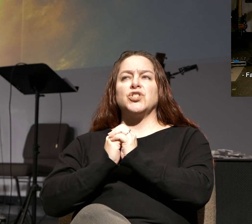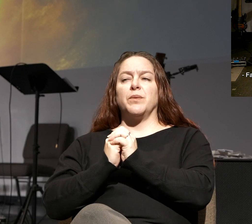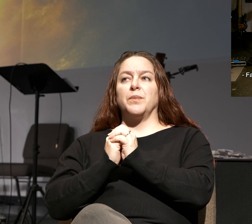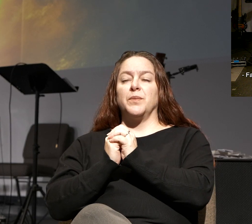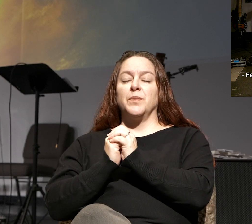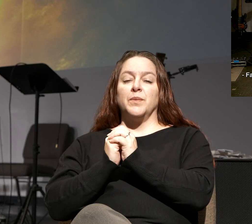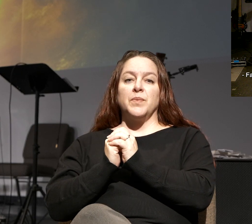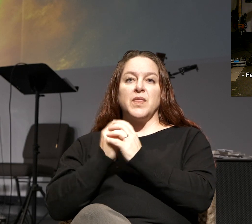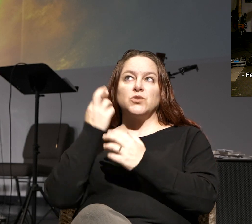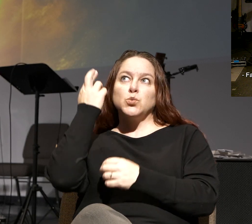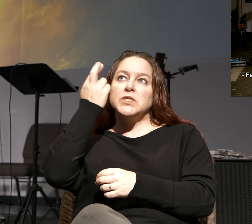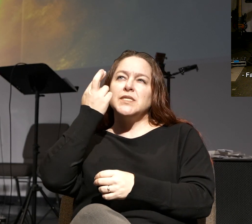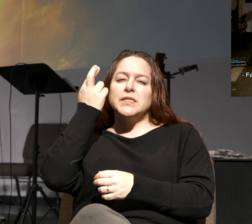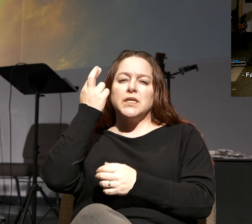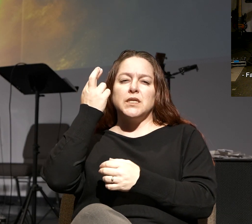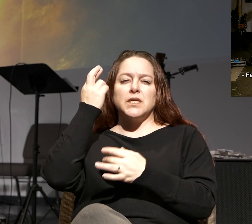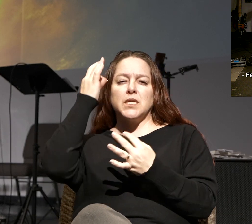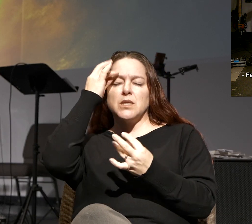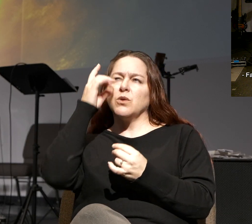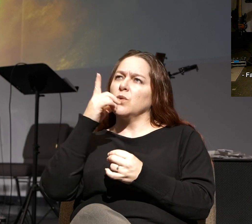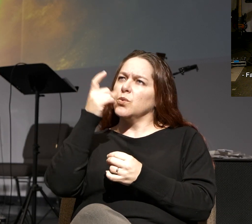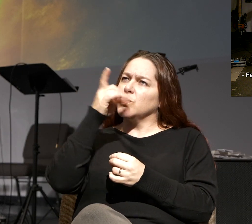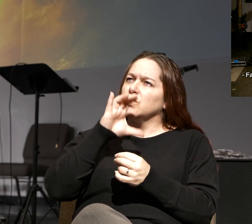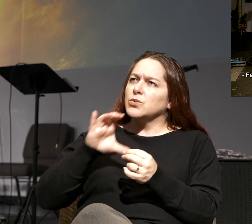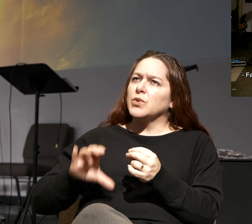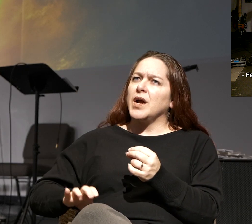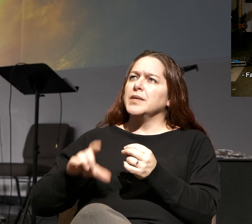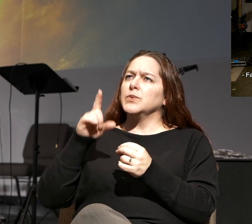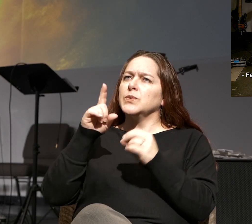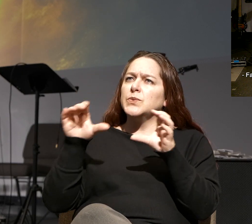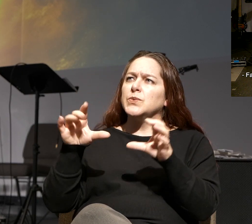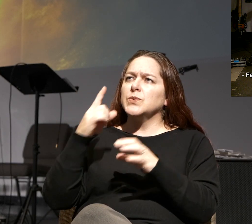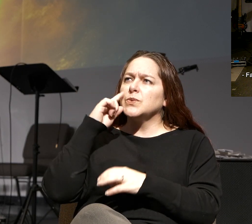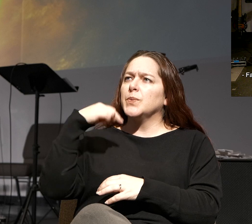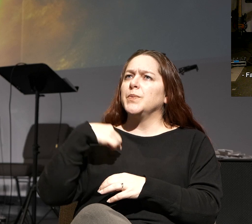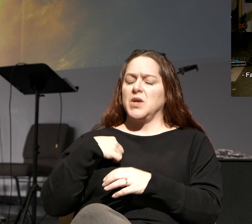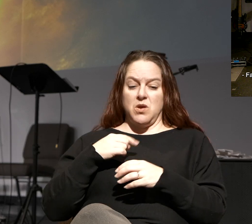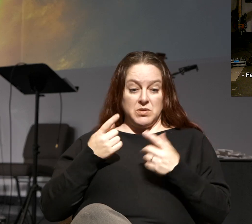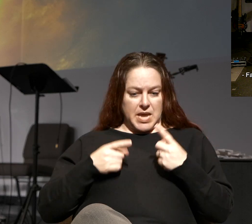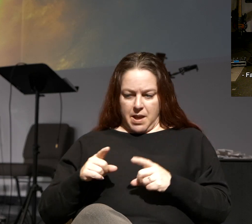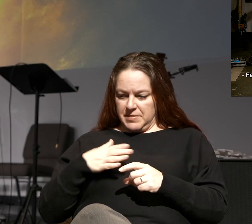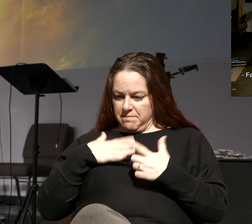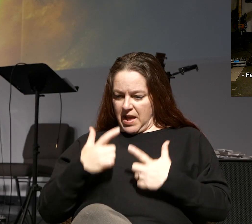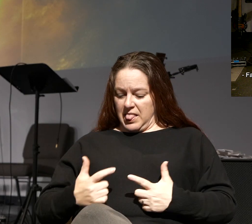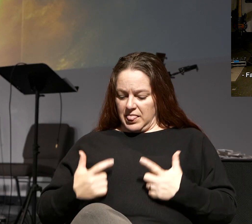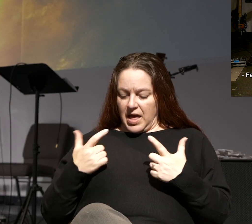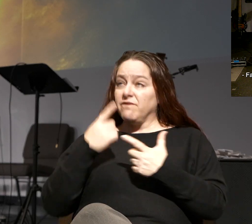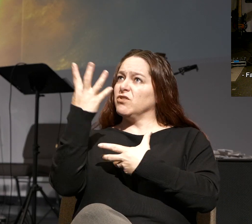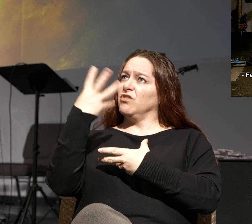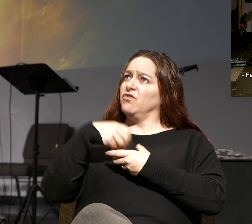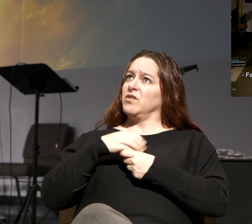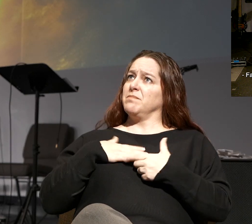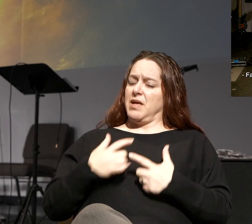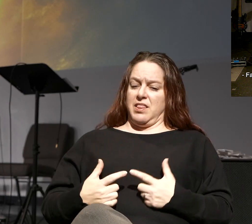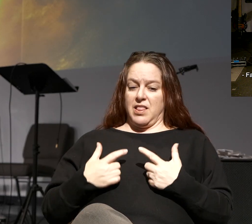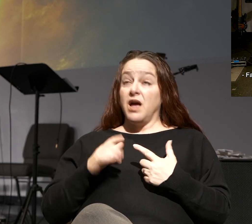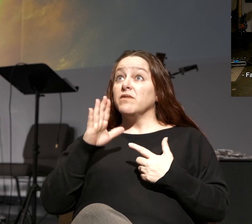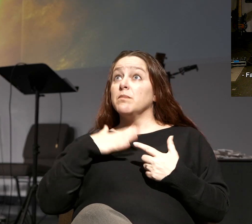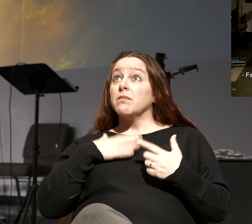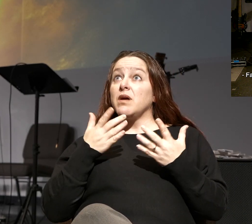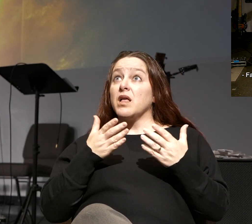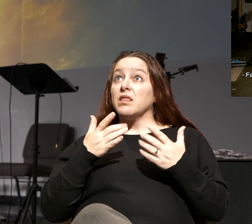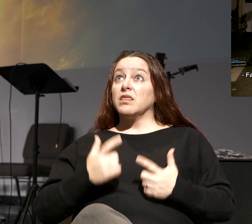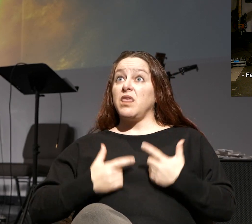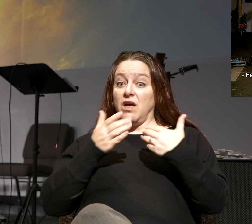which is reasoning. I reason out who Christ is and what He's done for me, what He's doing in my life, what He's planning for my life into the future.